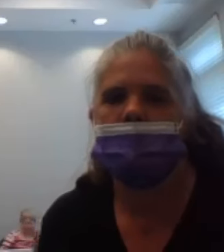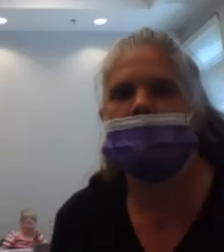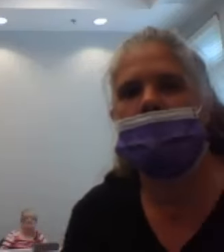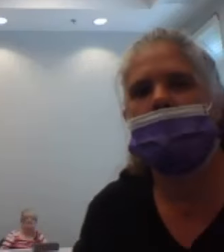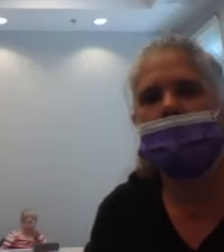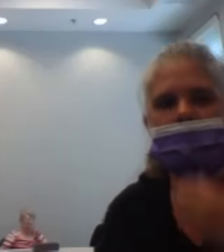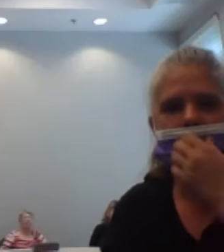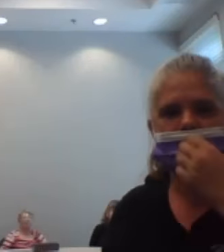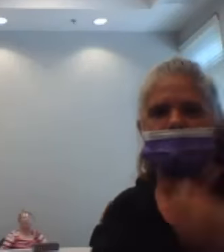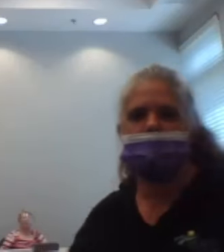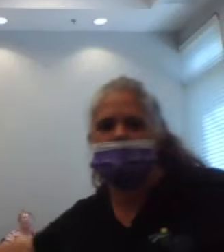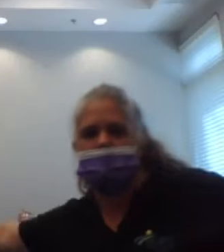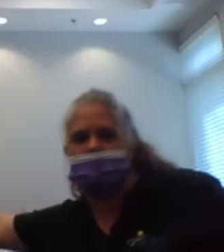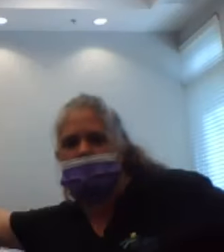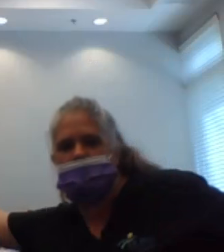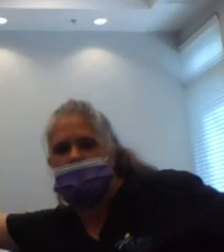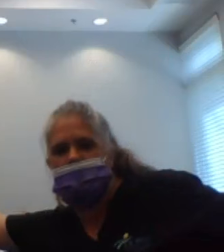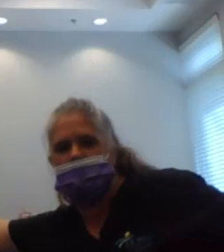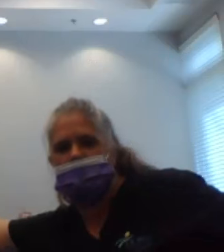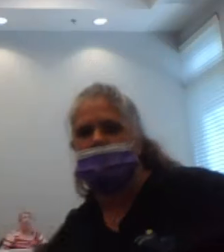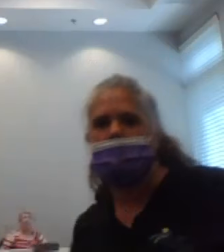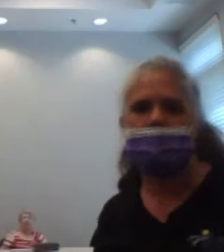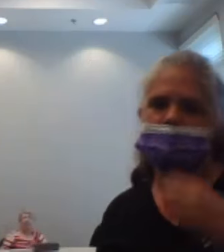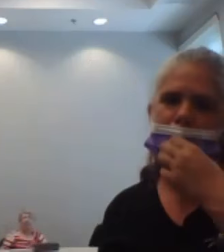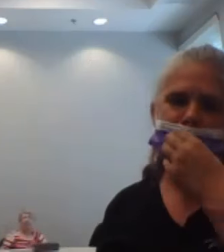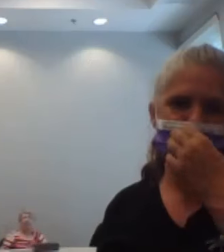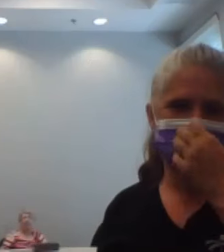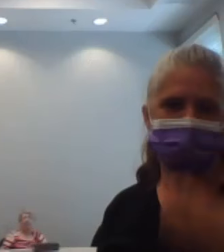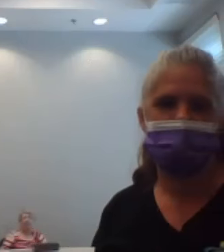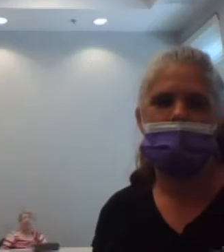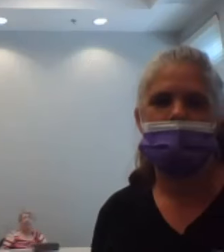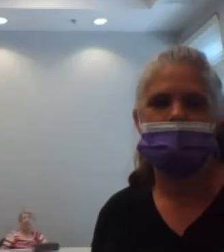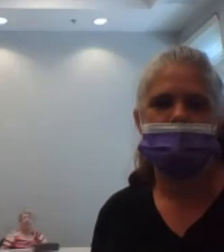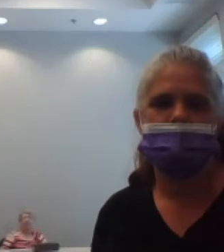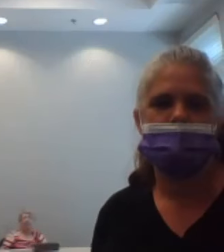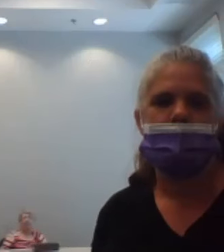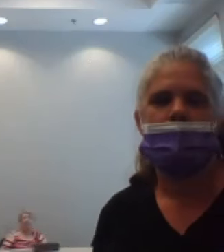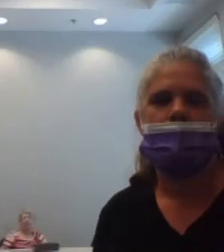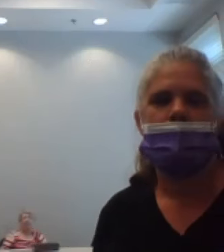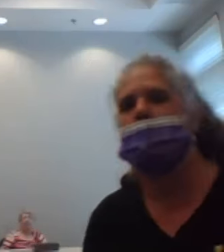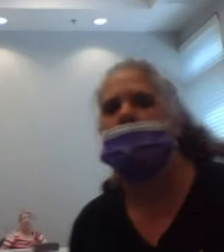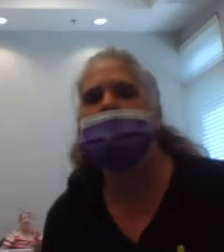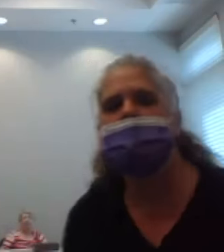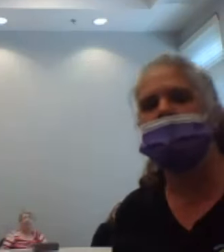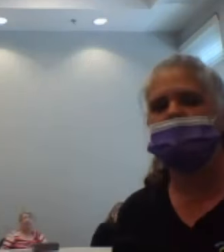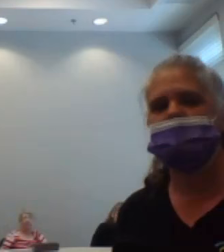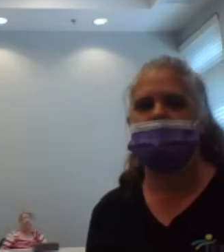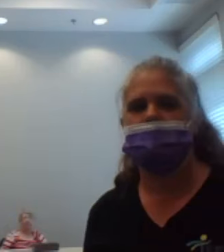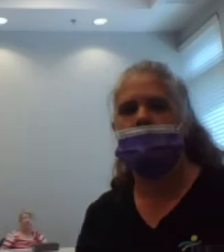Like this? Like that? Yeah. Okay. We'll do side stretches.